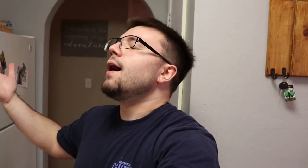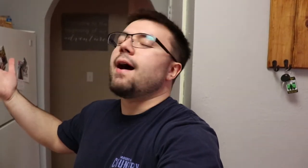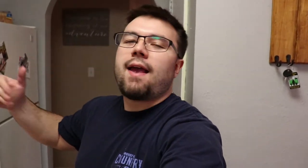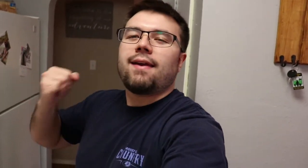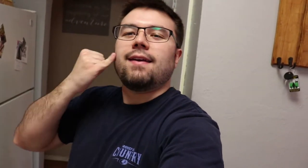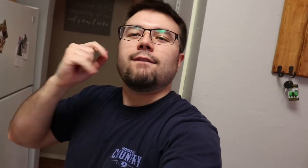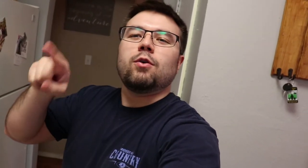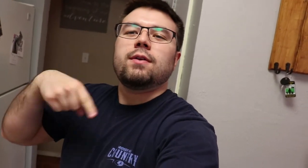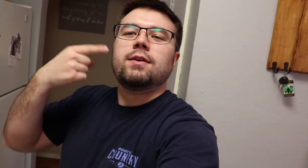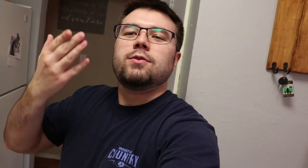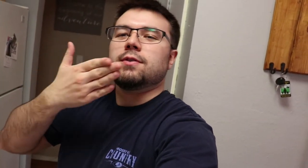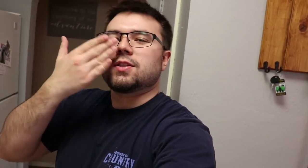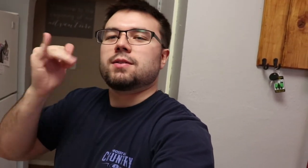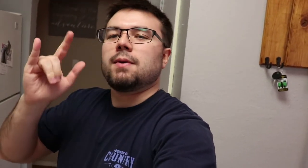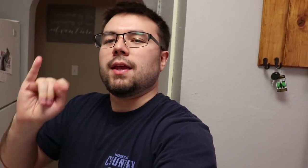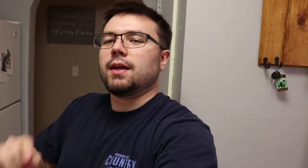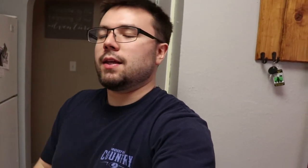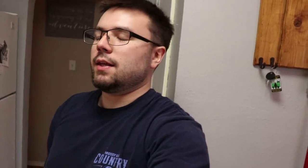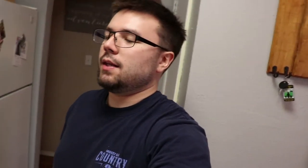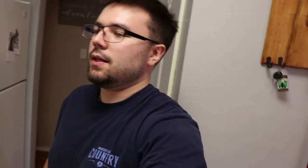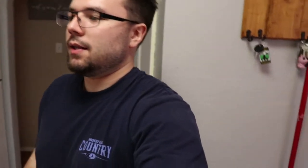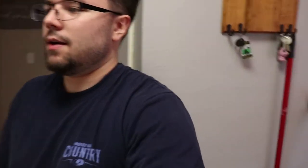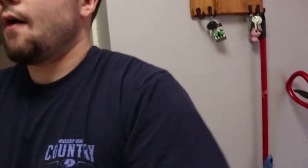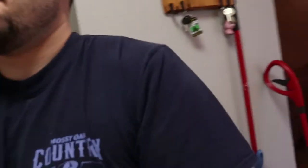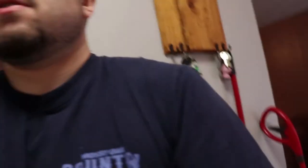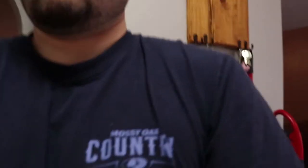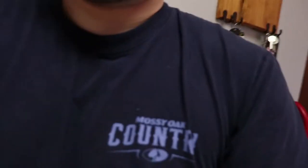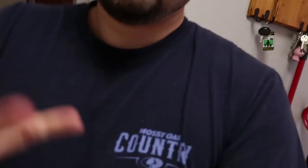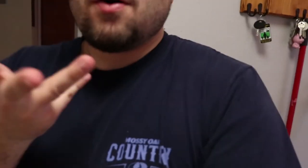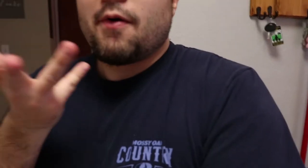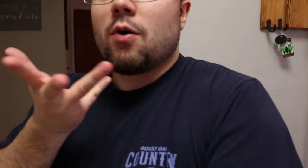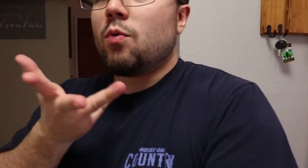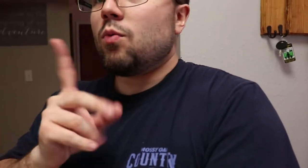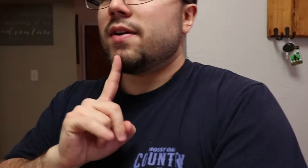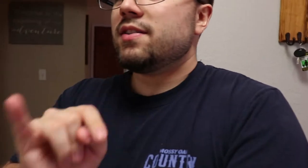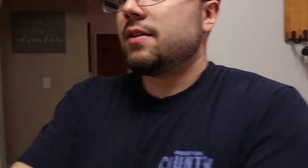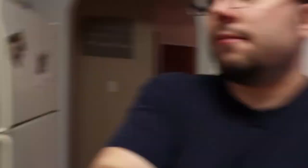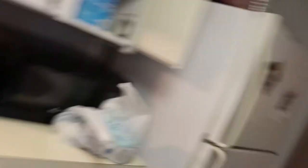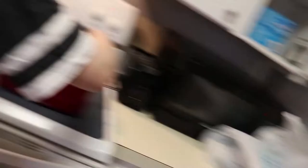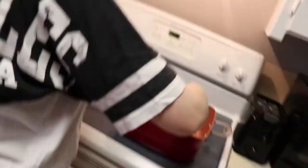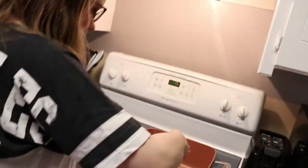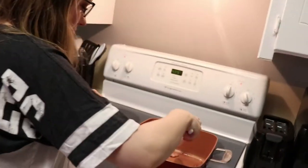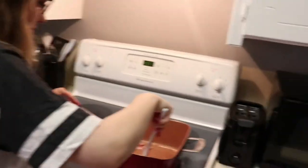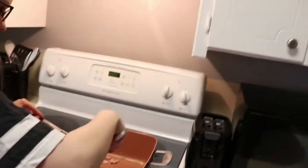if only you could smell it what is it i